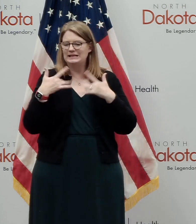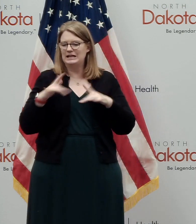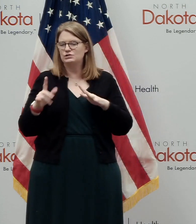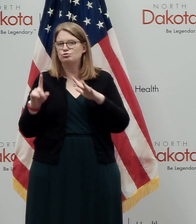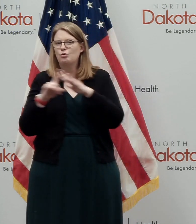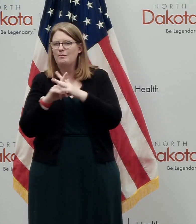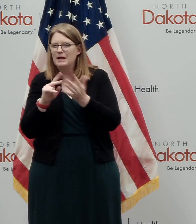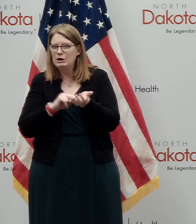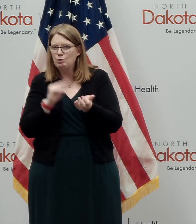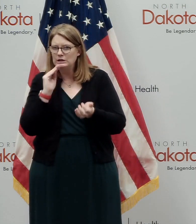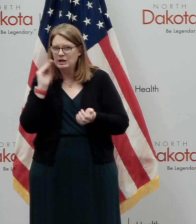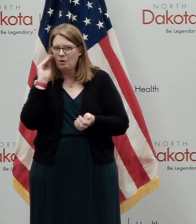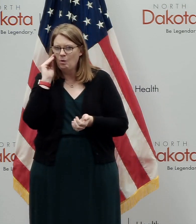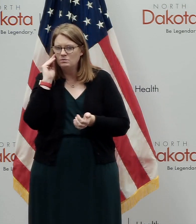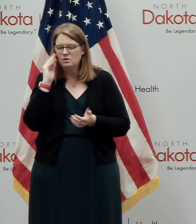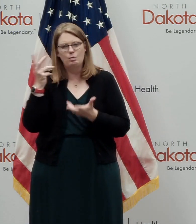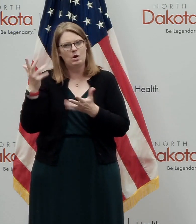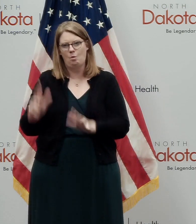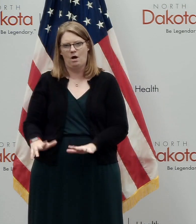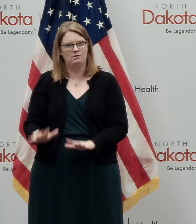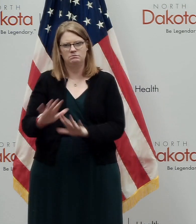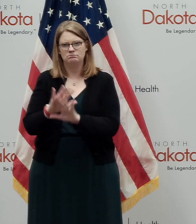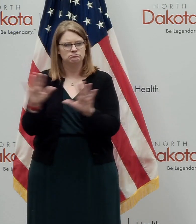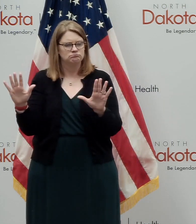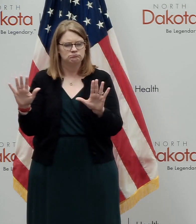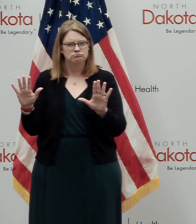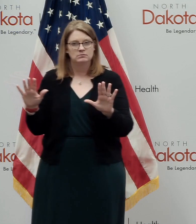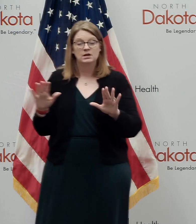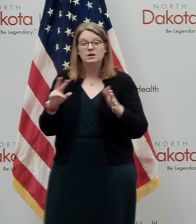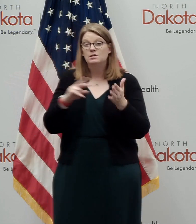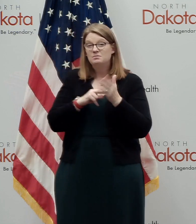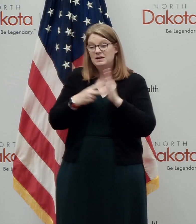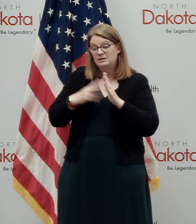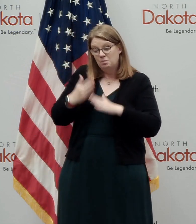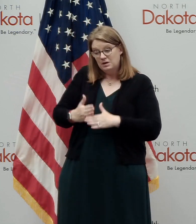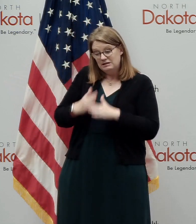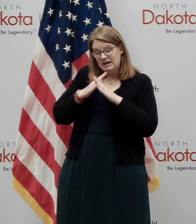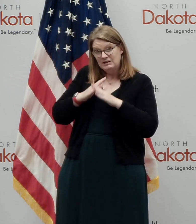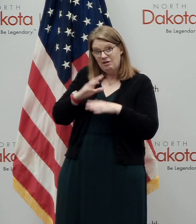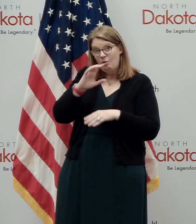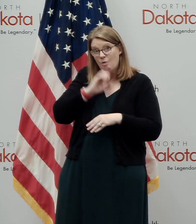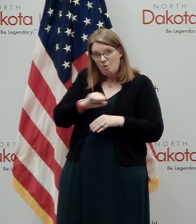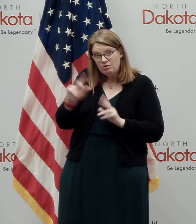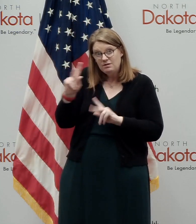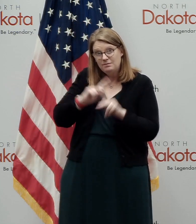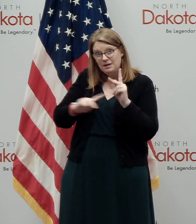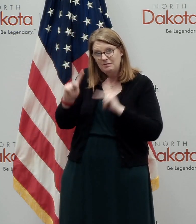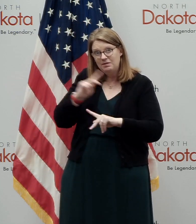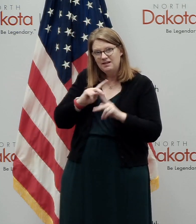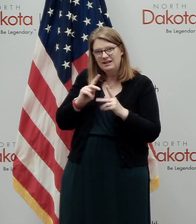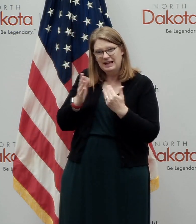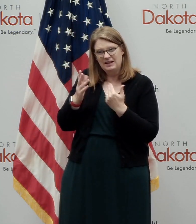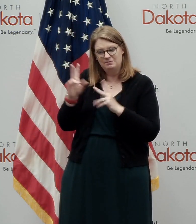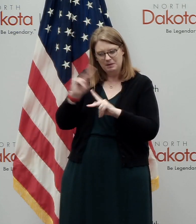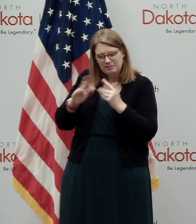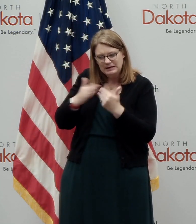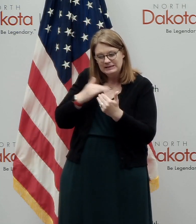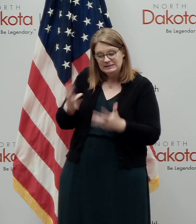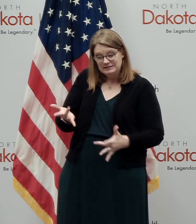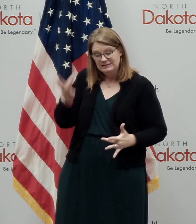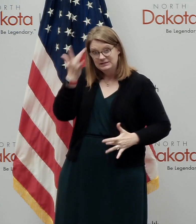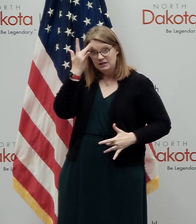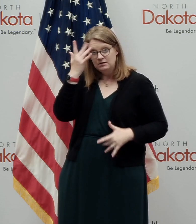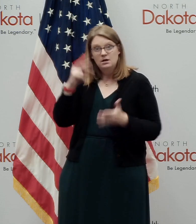homes. And no one wants that. And when we talk about protecting the elderly and the most vulnerable, it's not just those that are currently residing